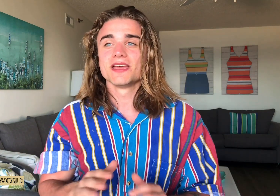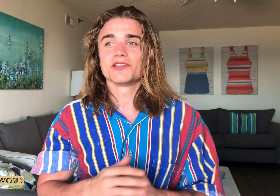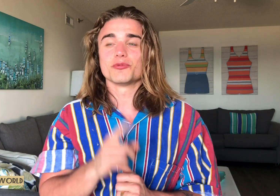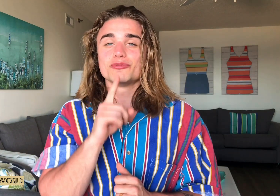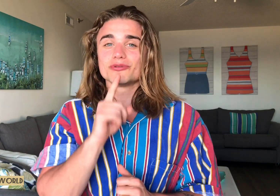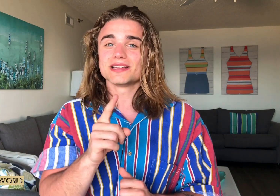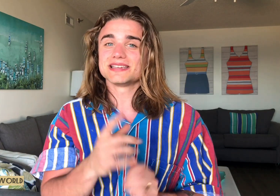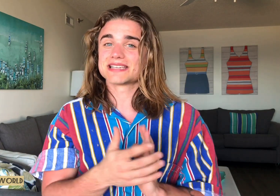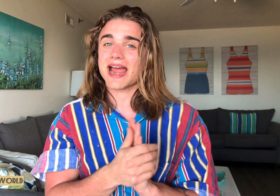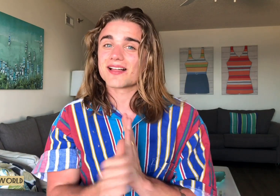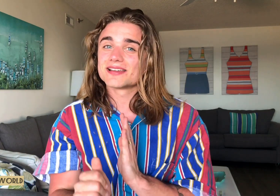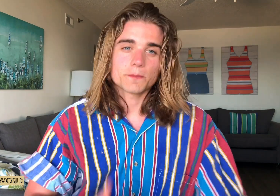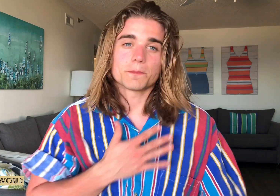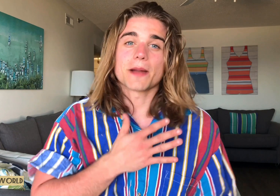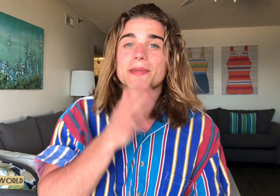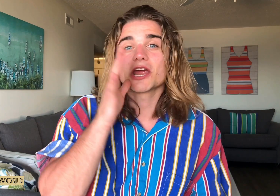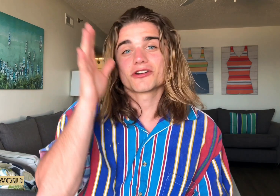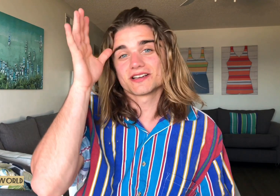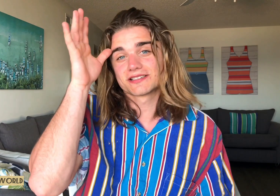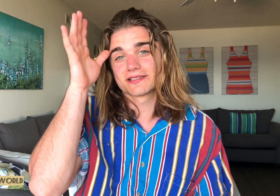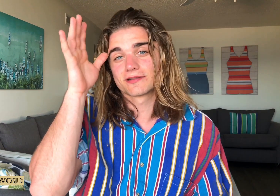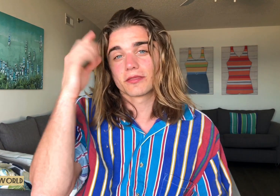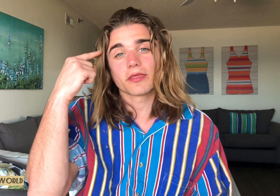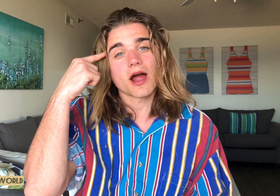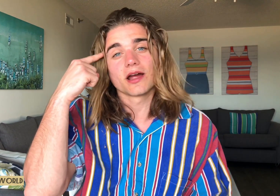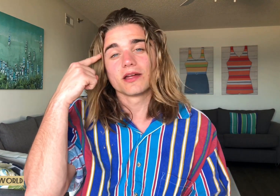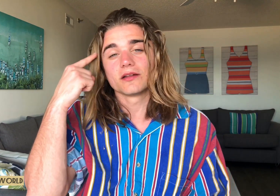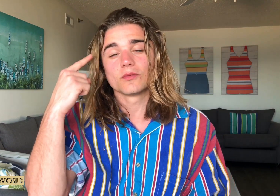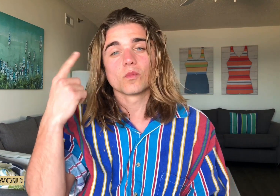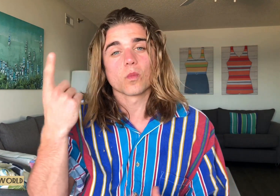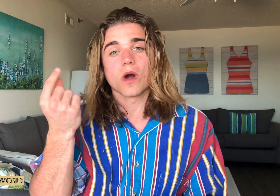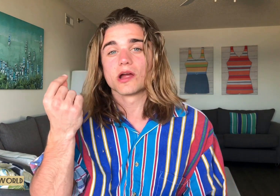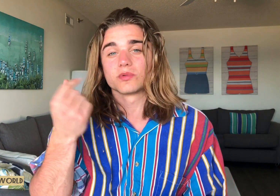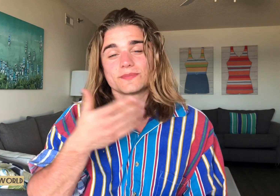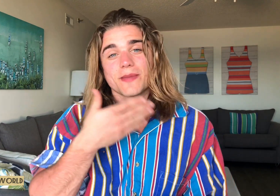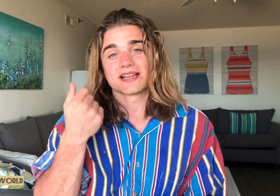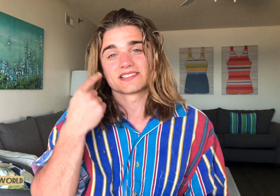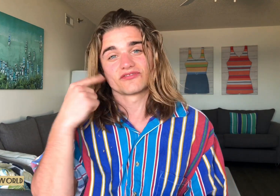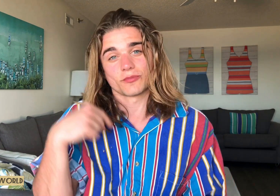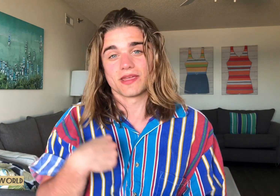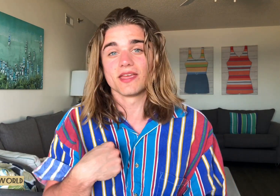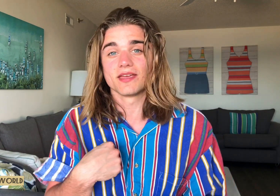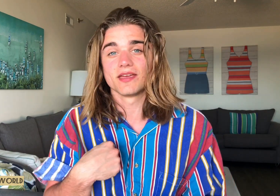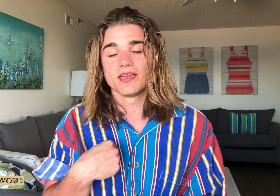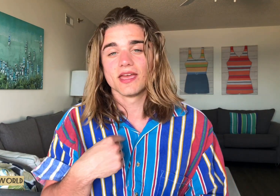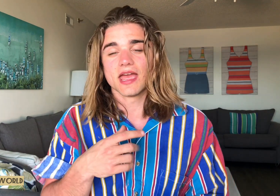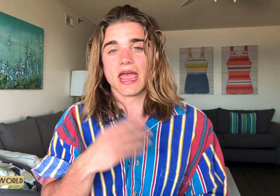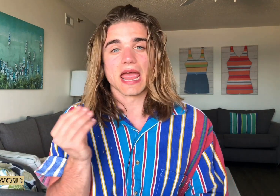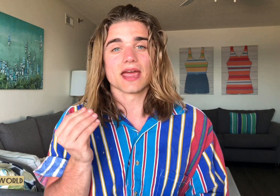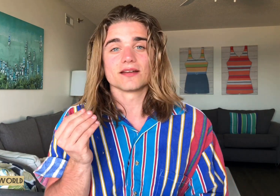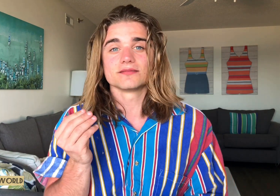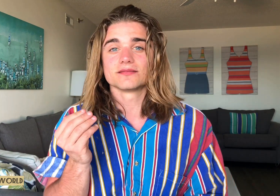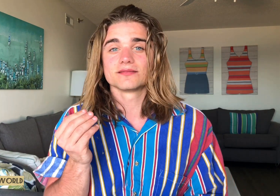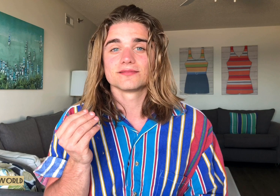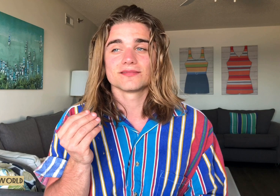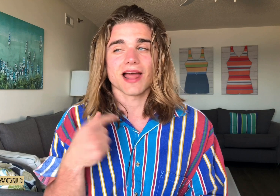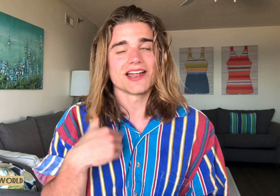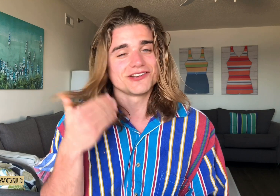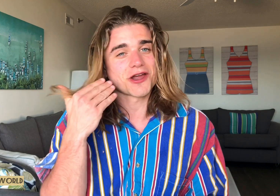They're really good talent. My parents thought what was best for me. And I know